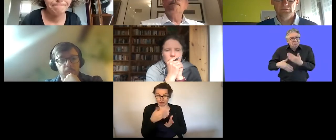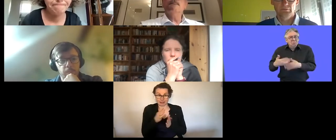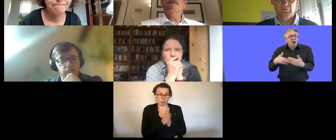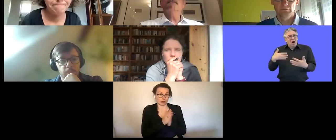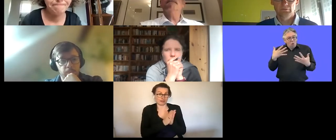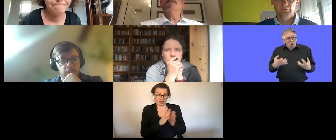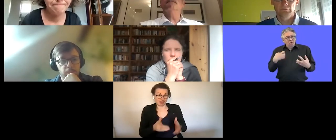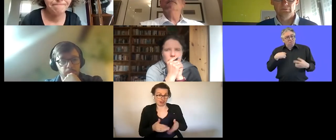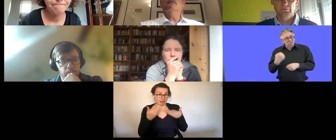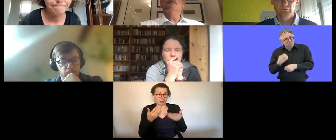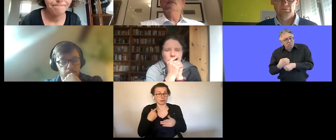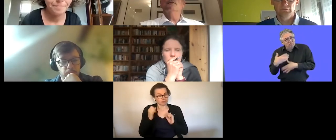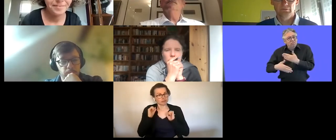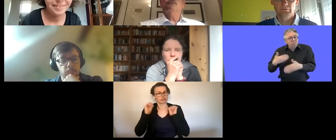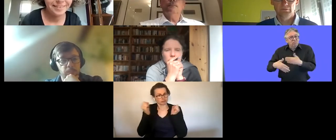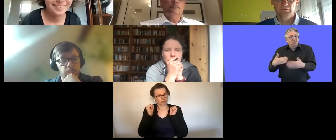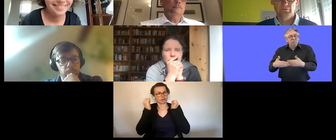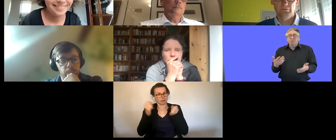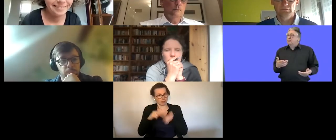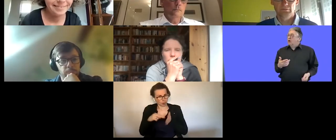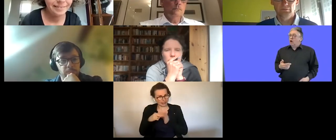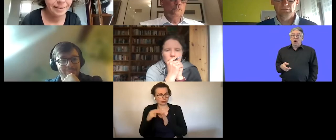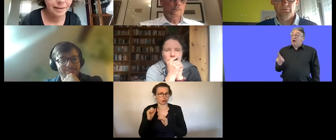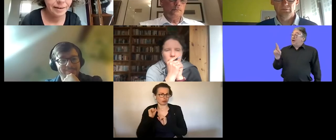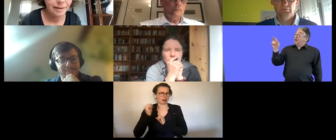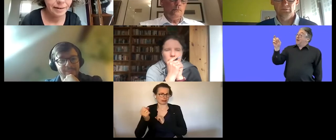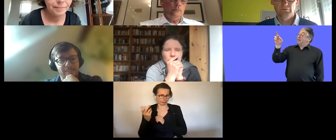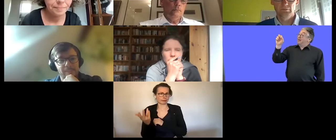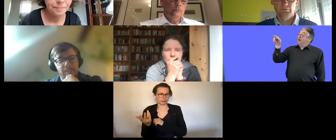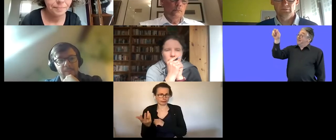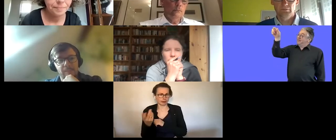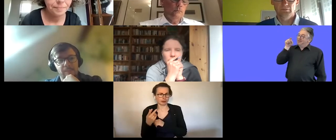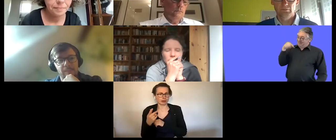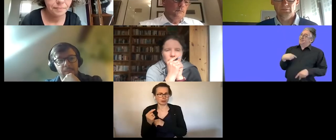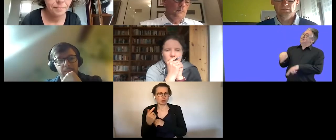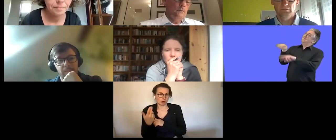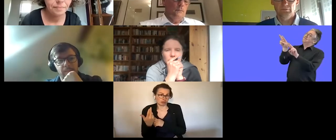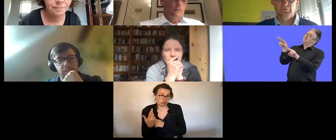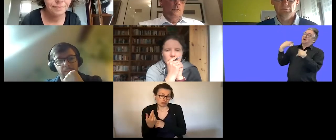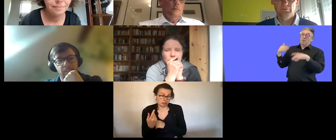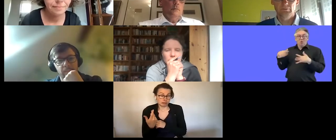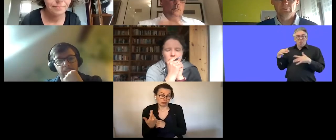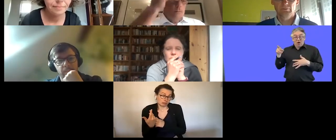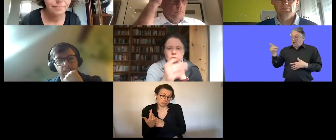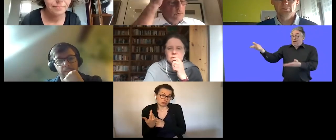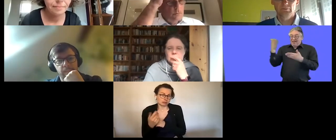catherine is the one who's motivated me to simply carry on to